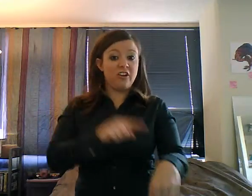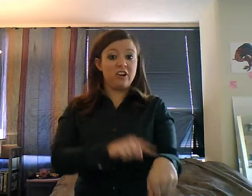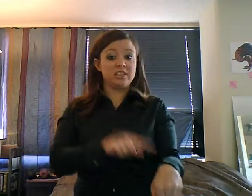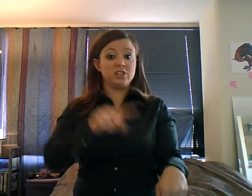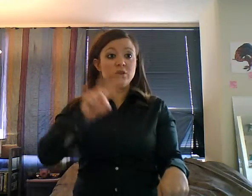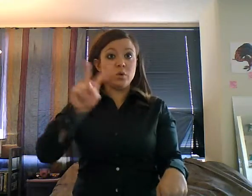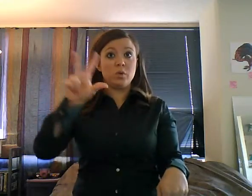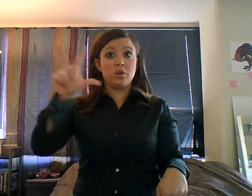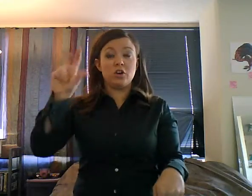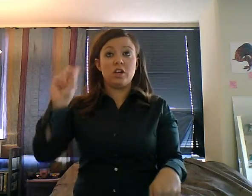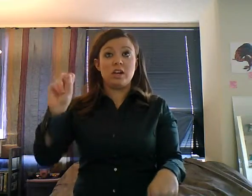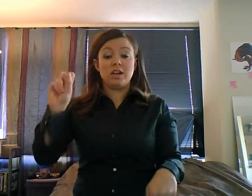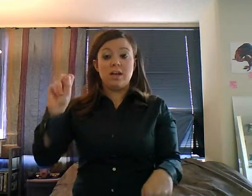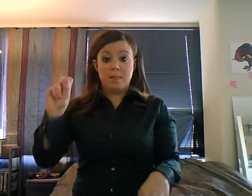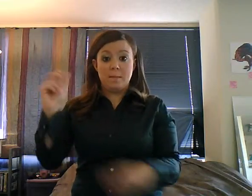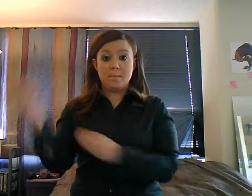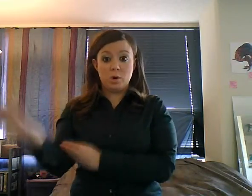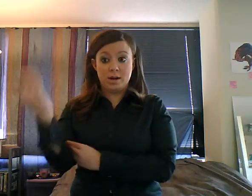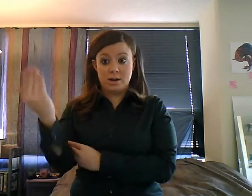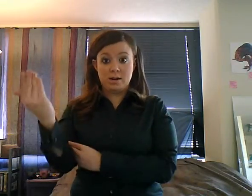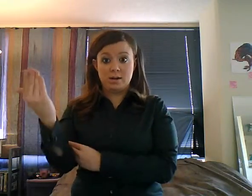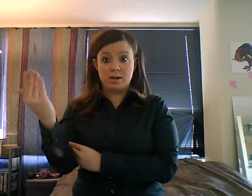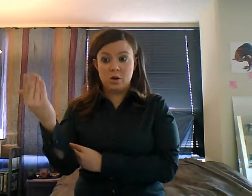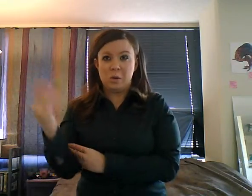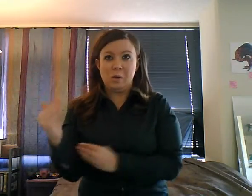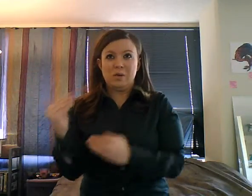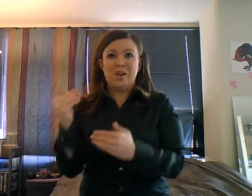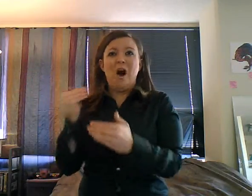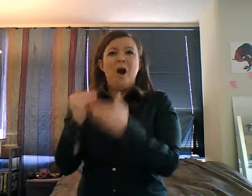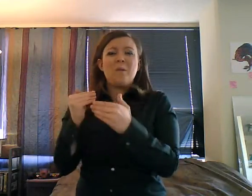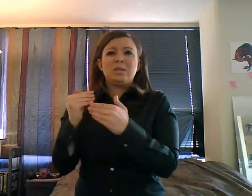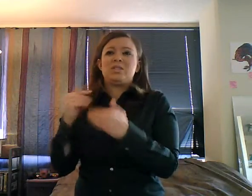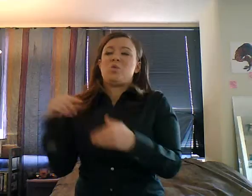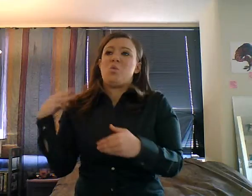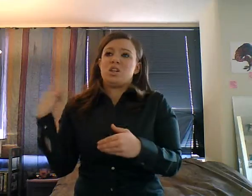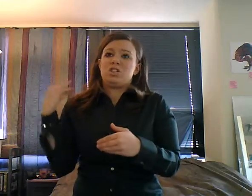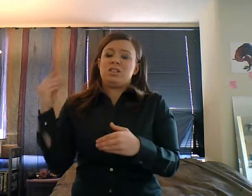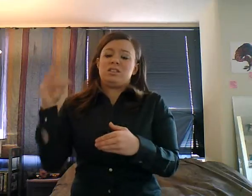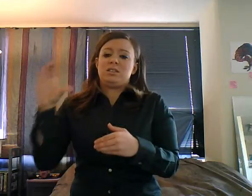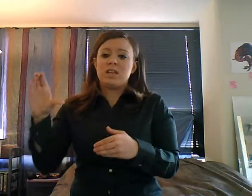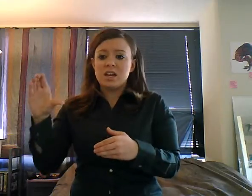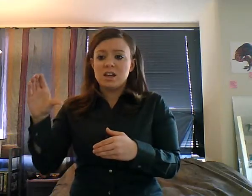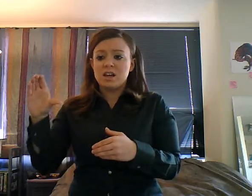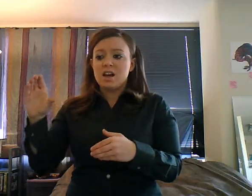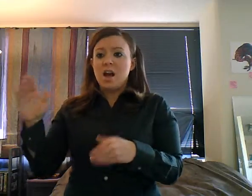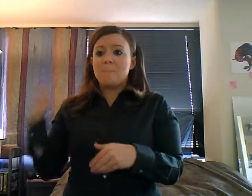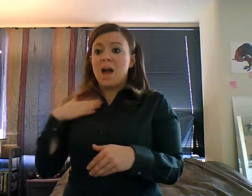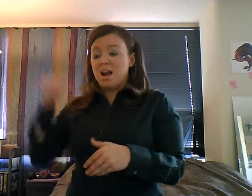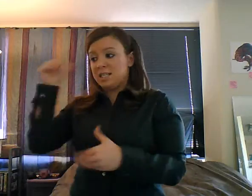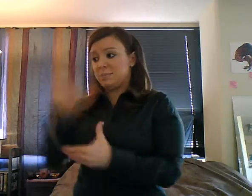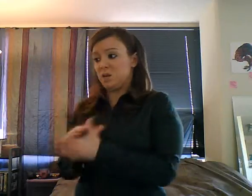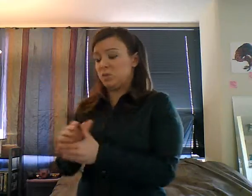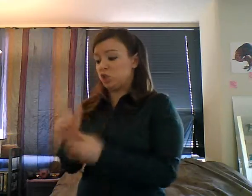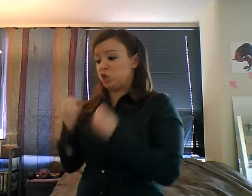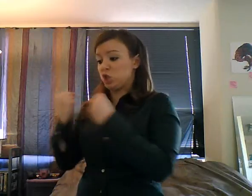a small incline and he was like, the car keeps accelerating. I can't stop it from accelerating. trying to brake.